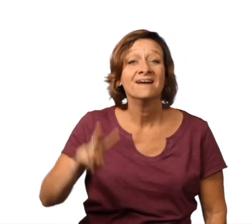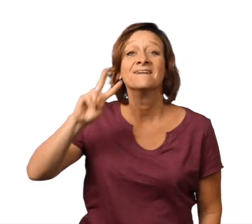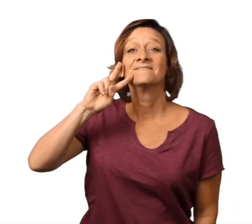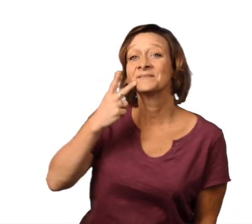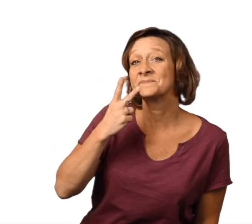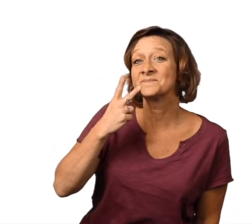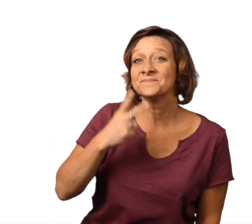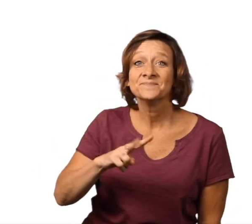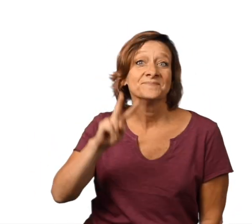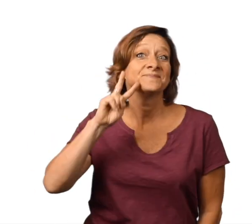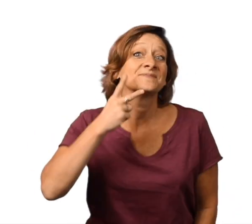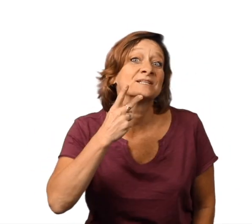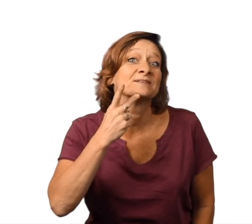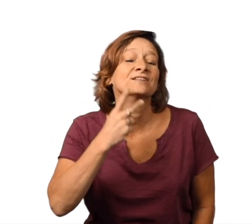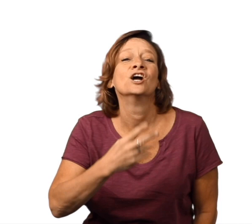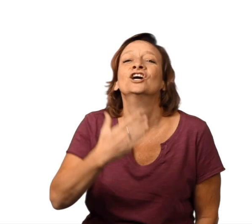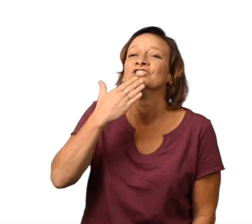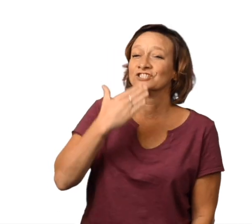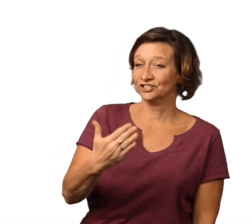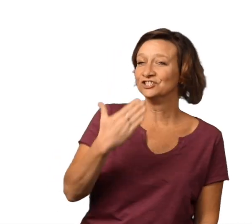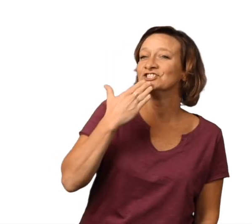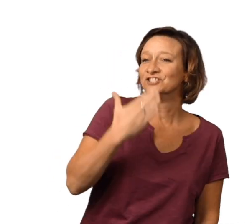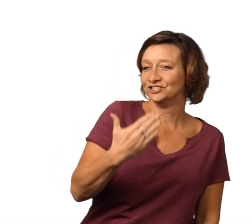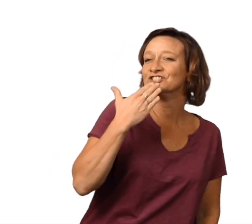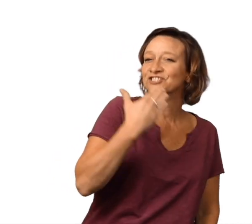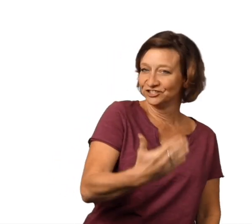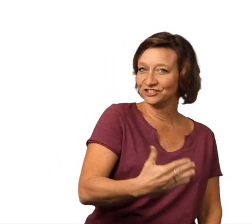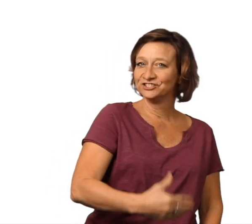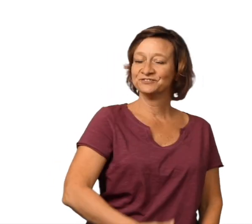Vegetables, vegetables Good, good, good